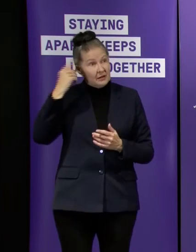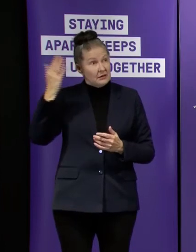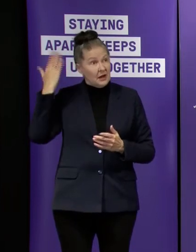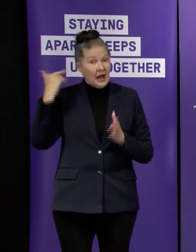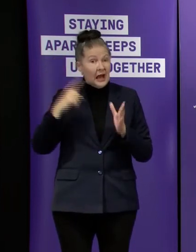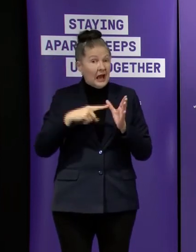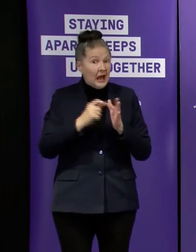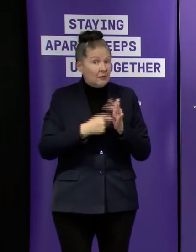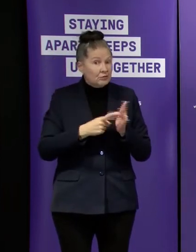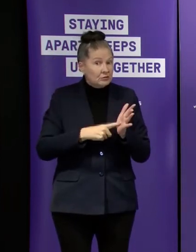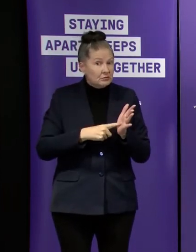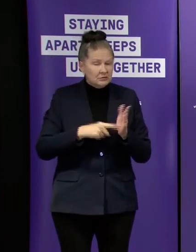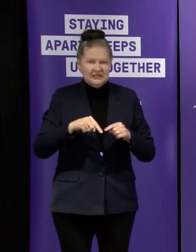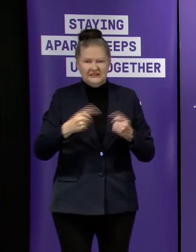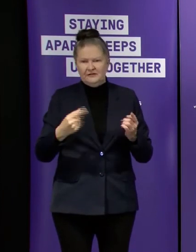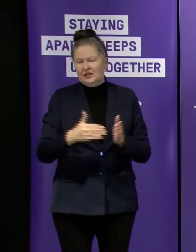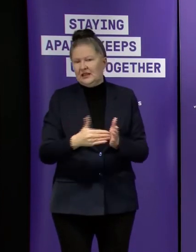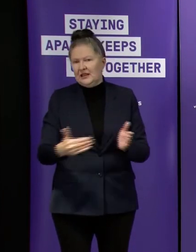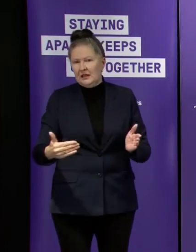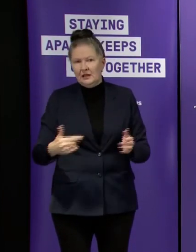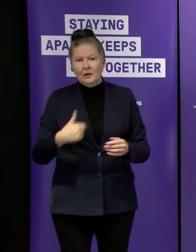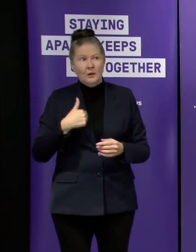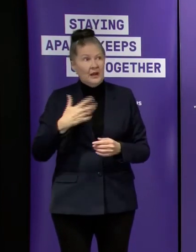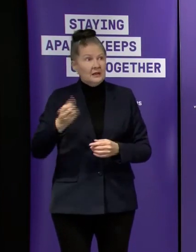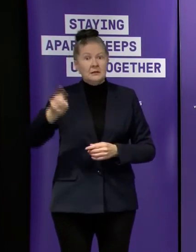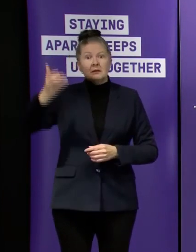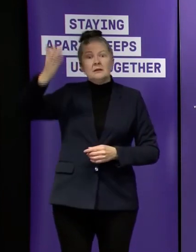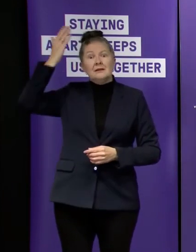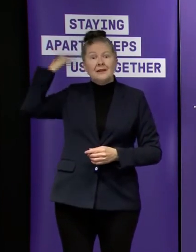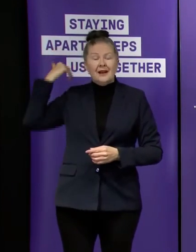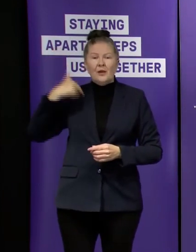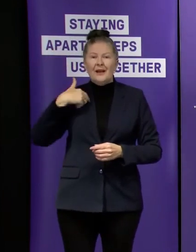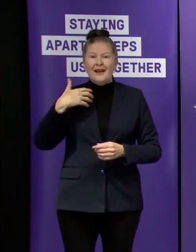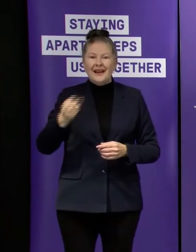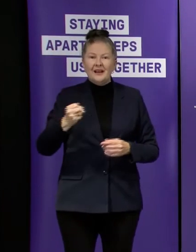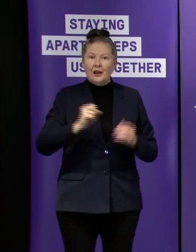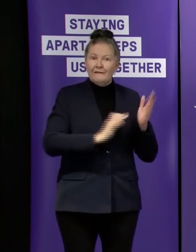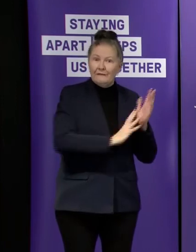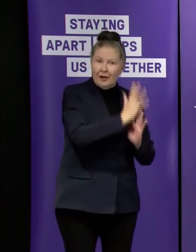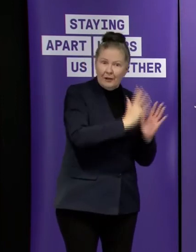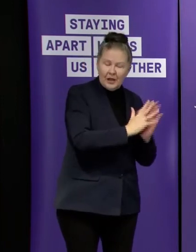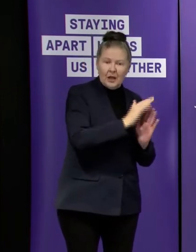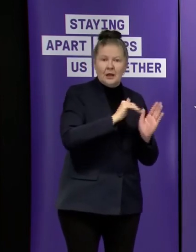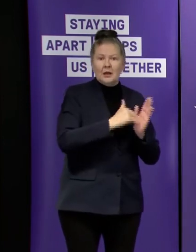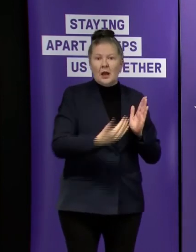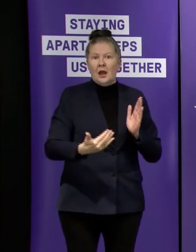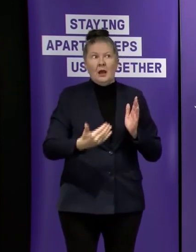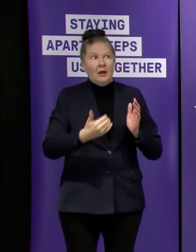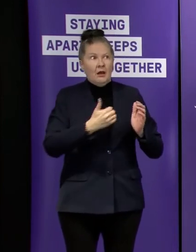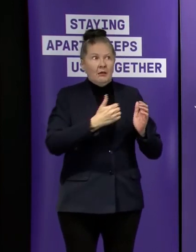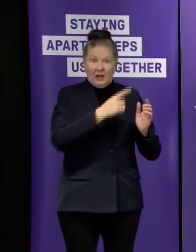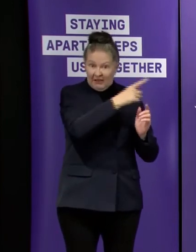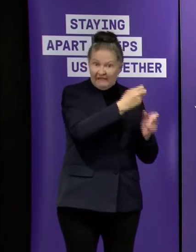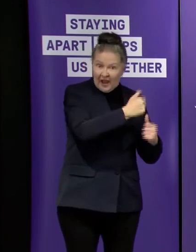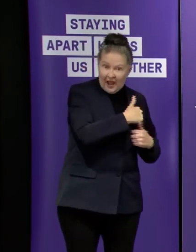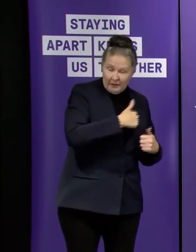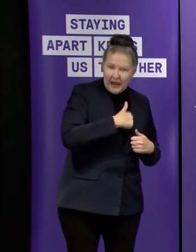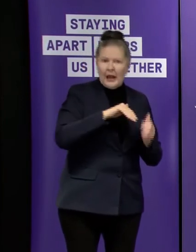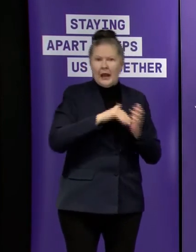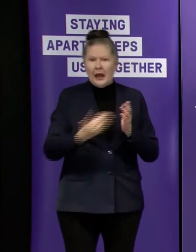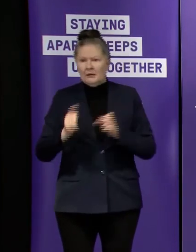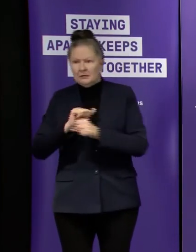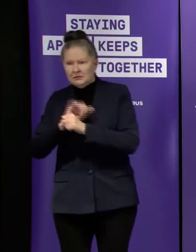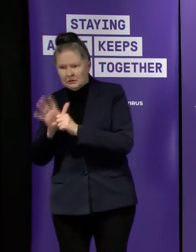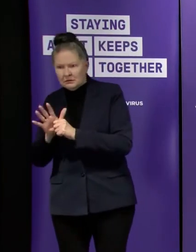now we're in a state of disaster in the bushfires we had army we're in a state of disaster now because of the pandemic we have army i'm deeply grateful to